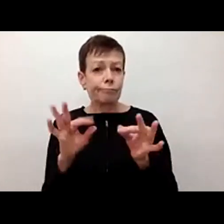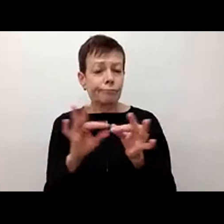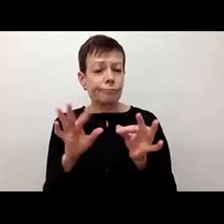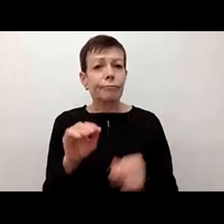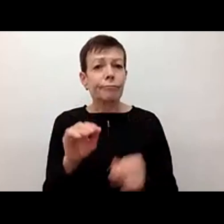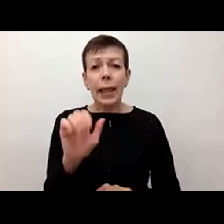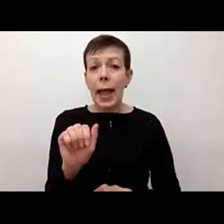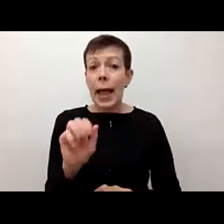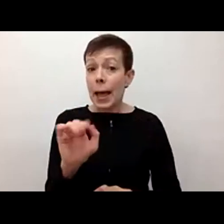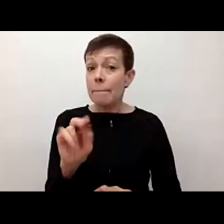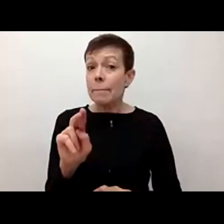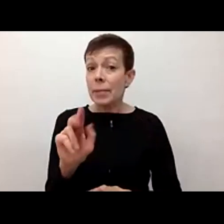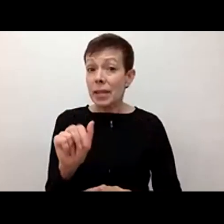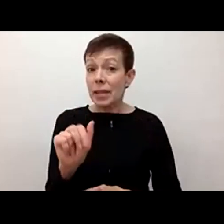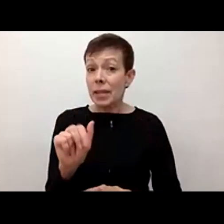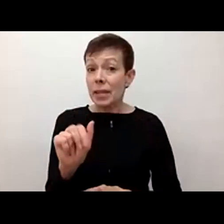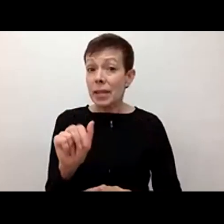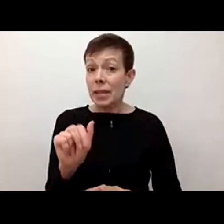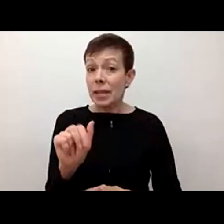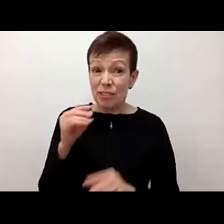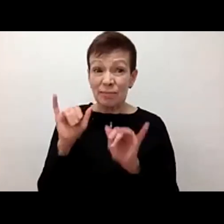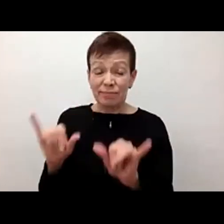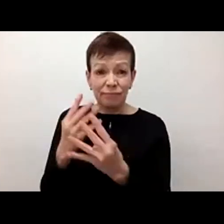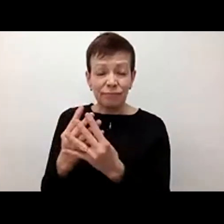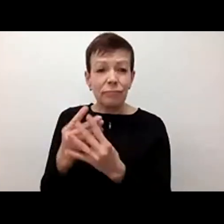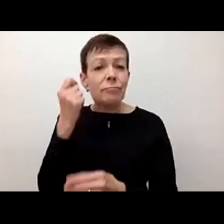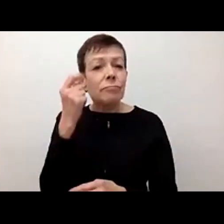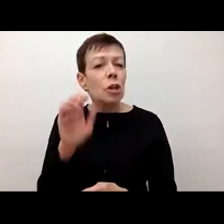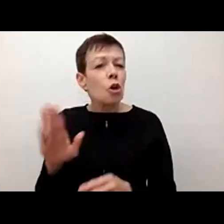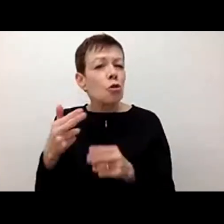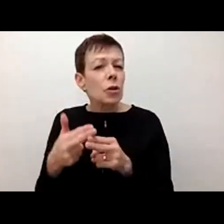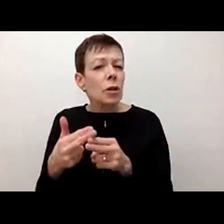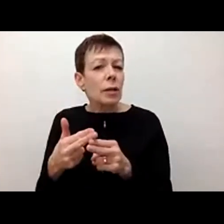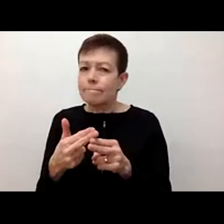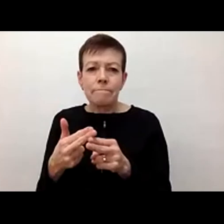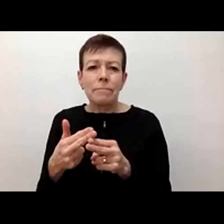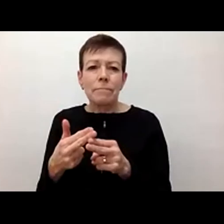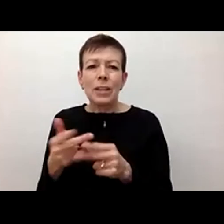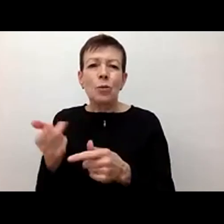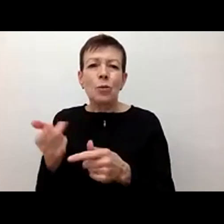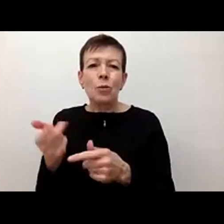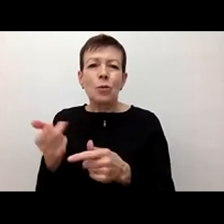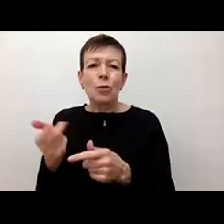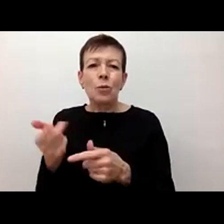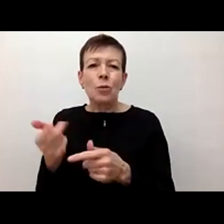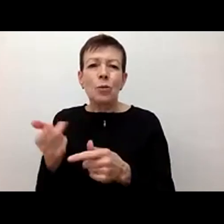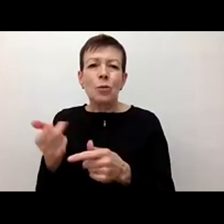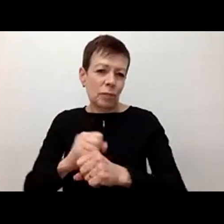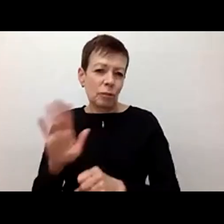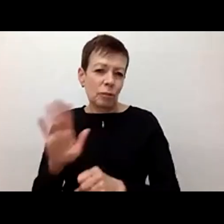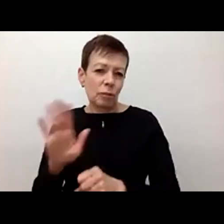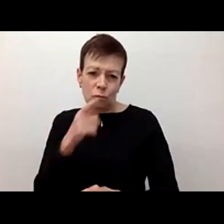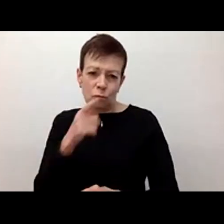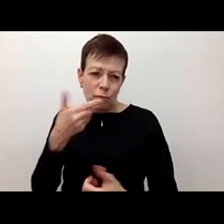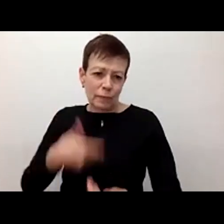It is important to note that Amina is a pseudonym we're using to protect her identity. After that, will hear from Hannah Gross, a